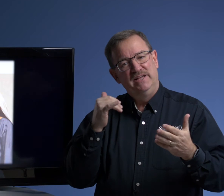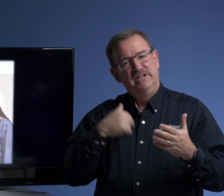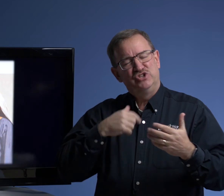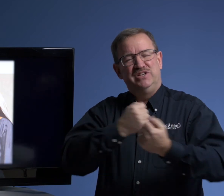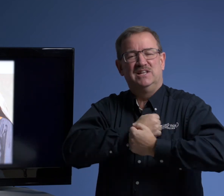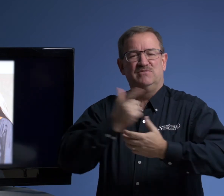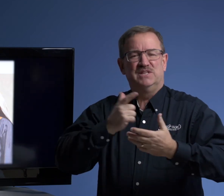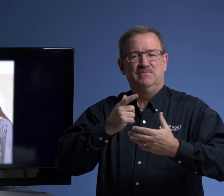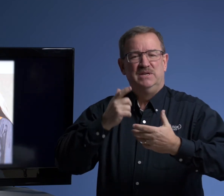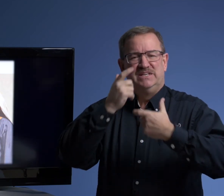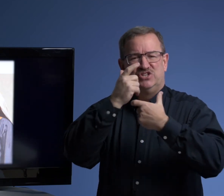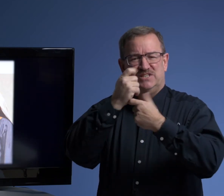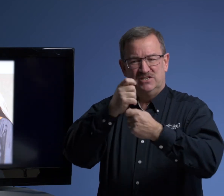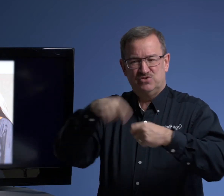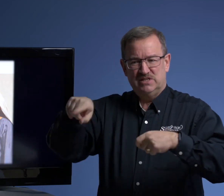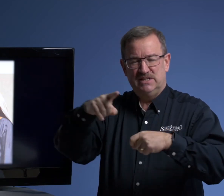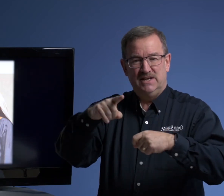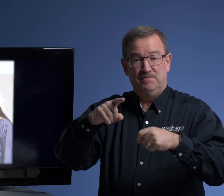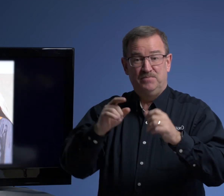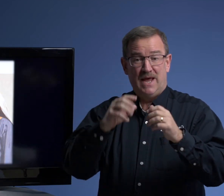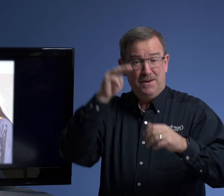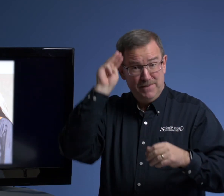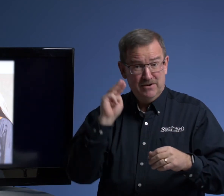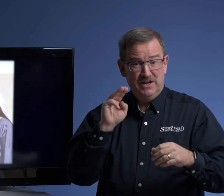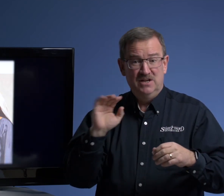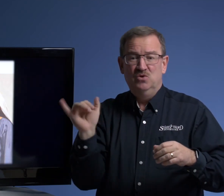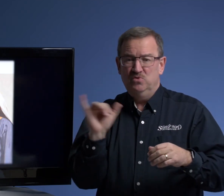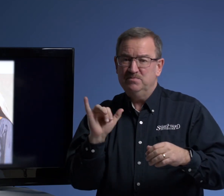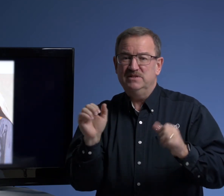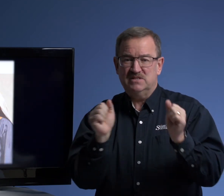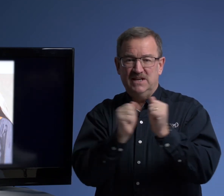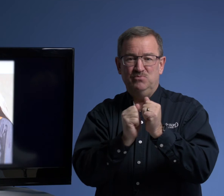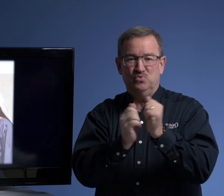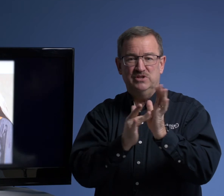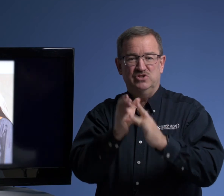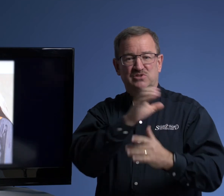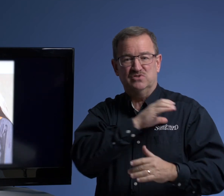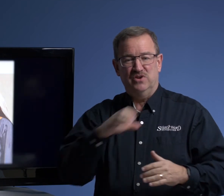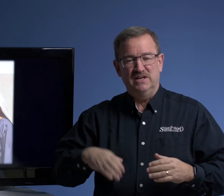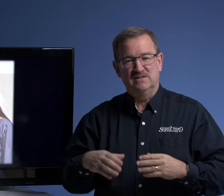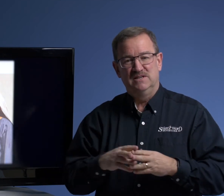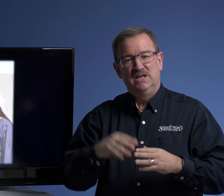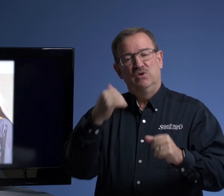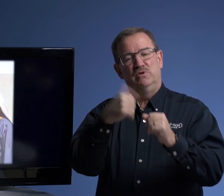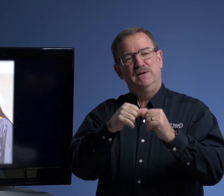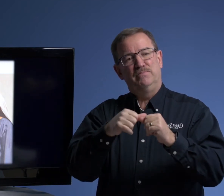She loves them. She's interested in them. And Mary would have been the same with Jesus Christ. Remember